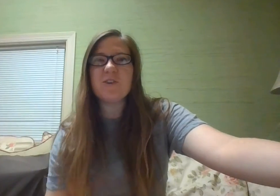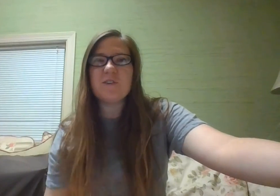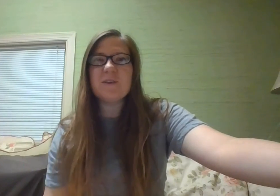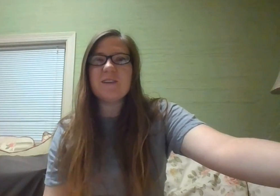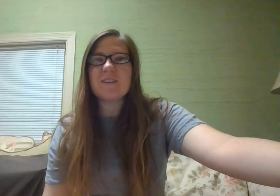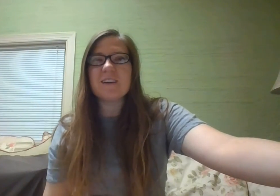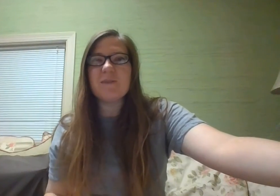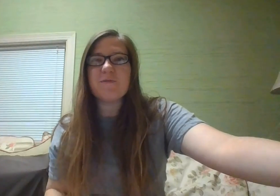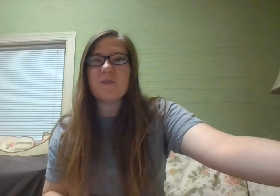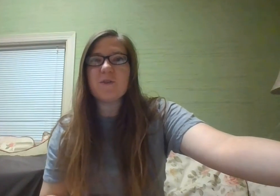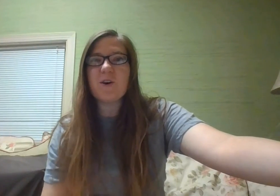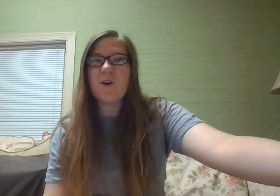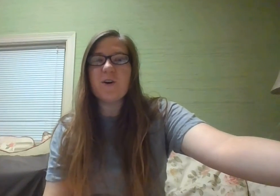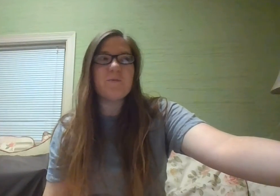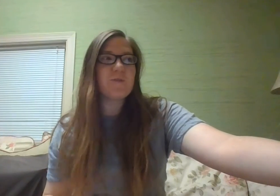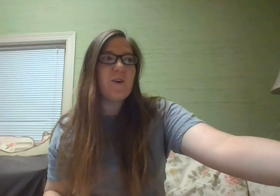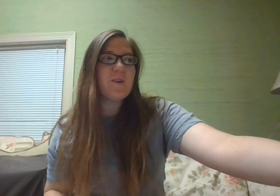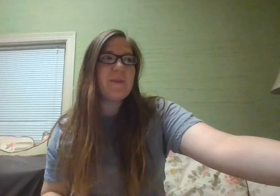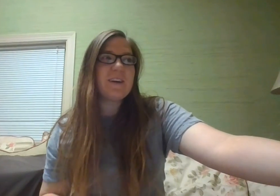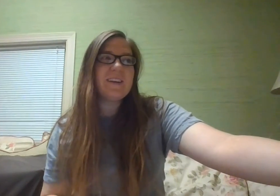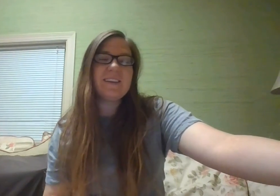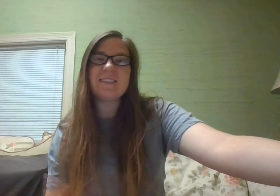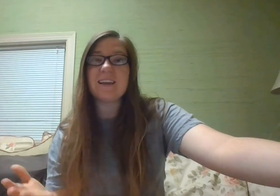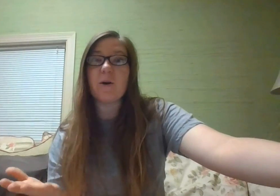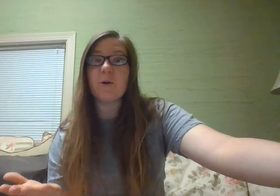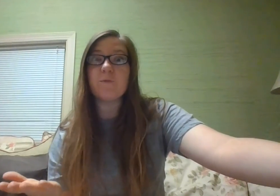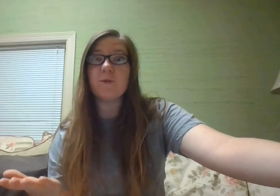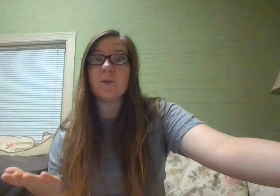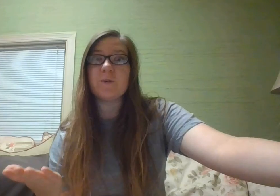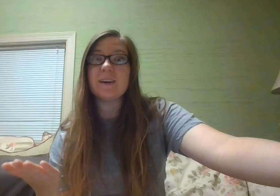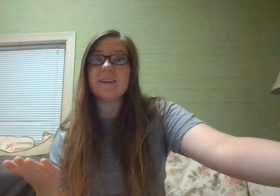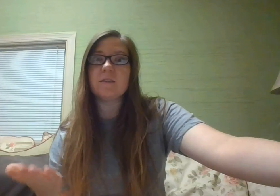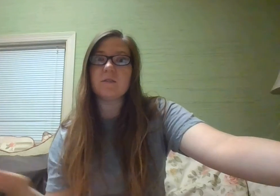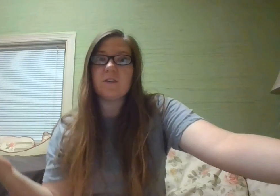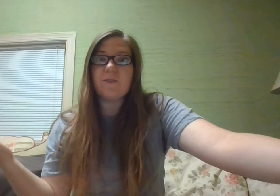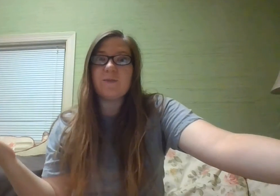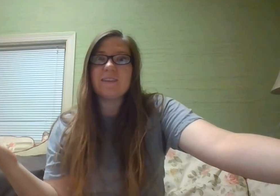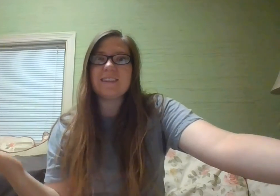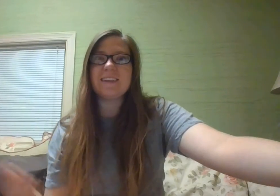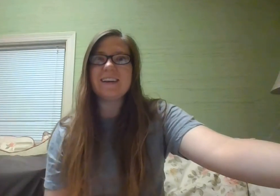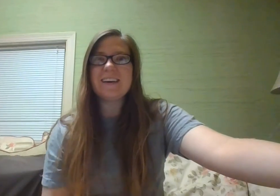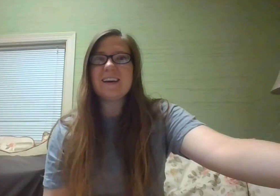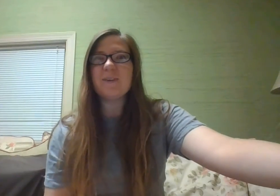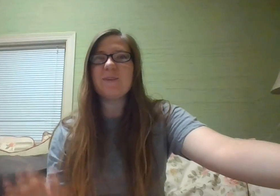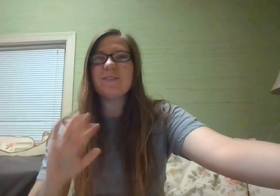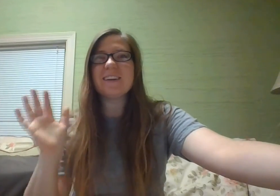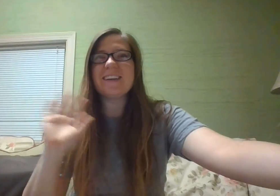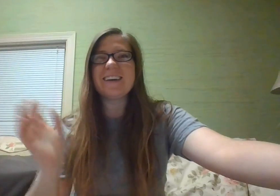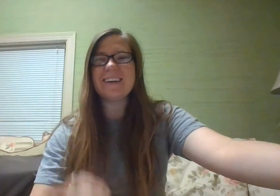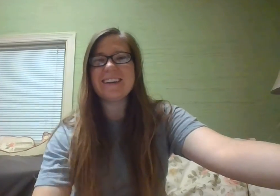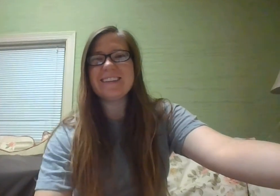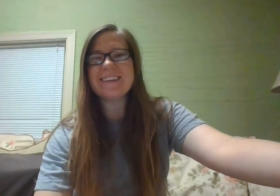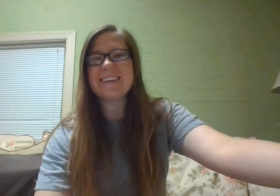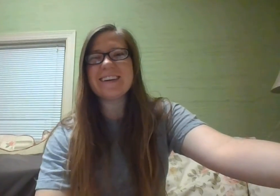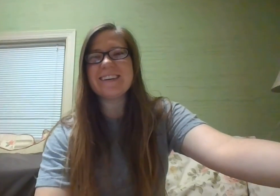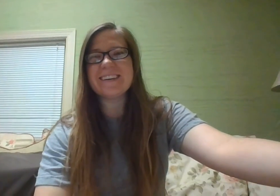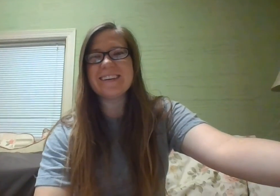after you do it, you can give me a phone call and we'll talk about it and see how helpful it was. Or if it wasn't, hope you have a good day. Take care.